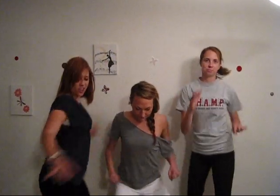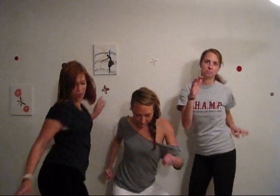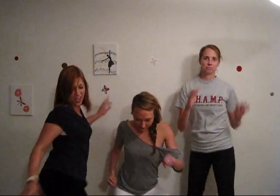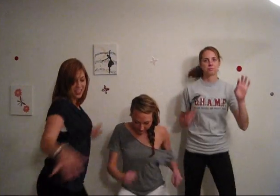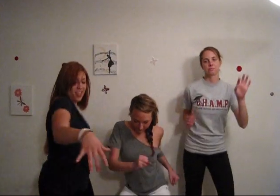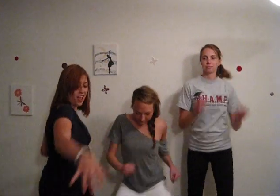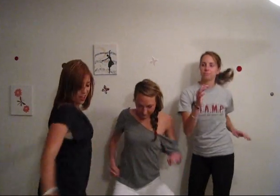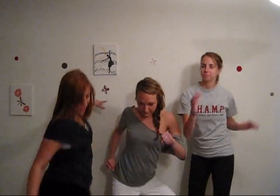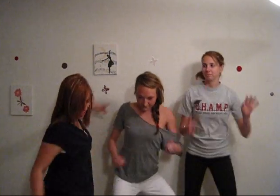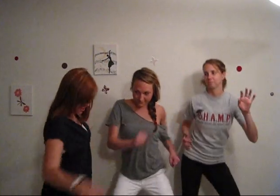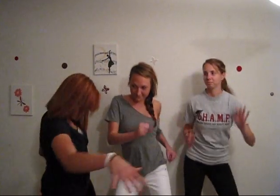Do you